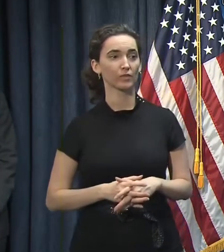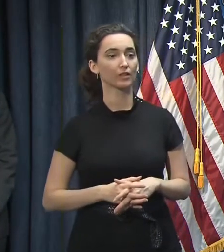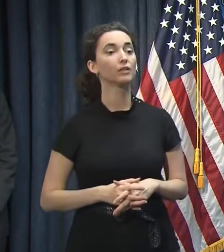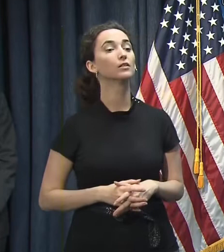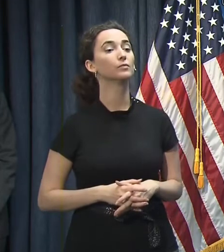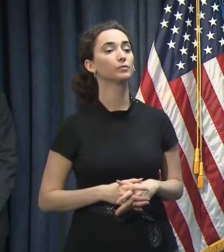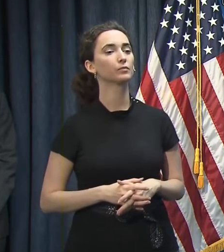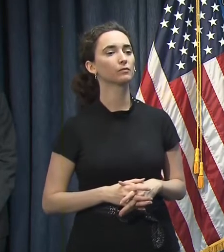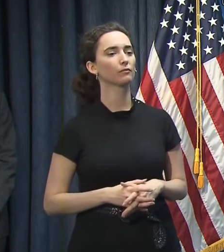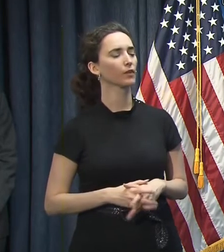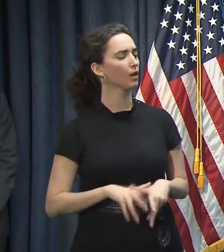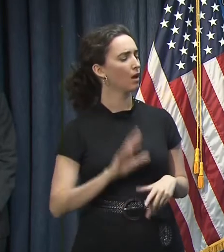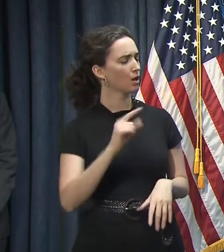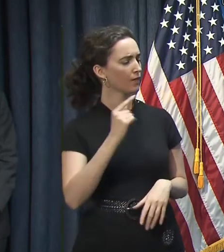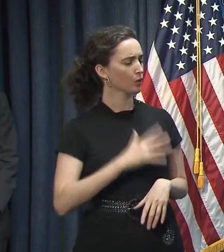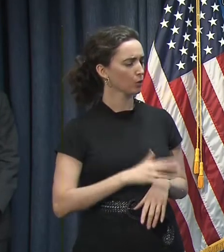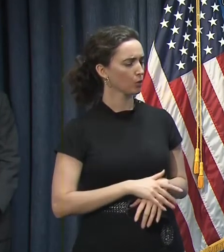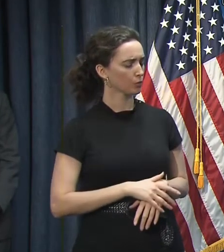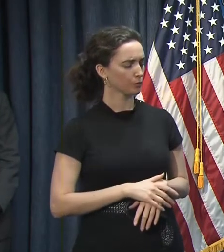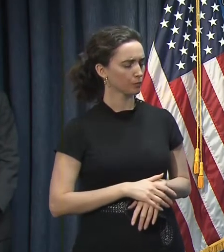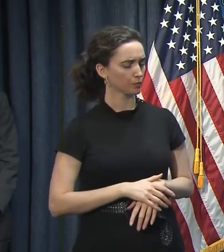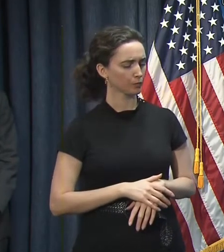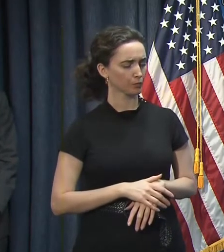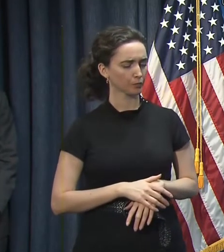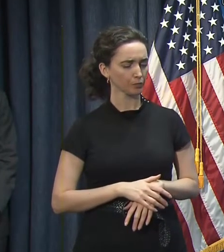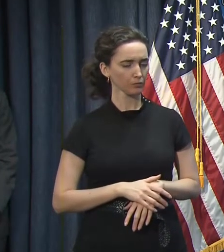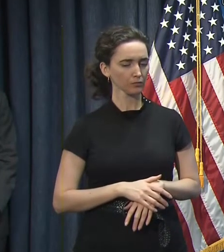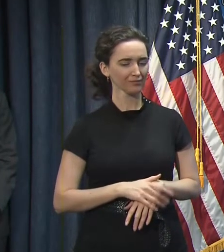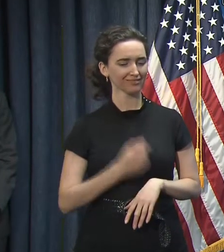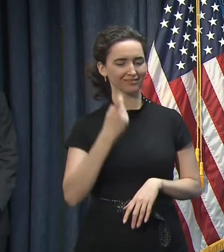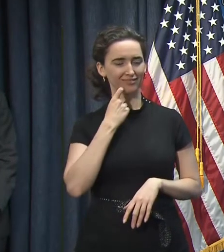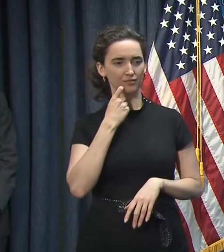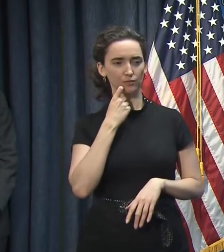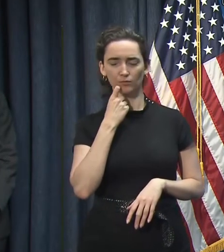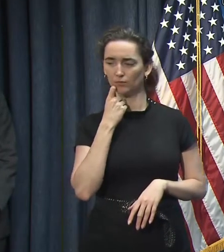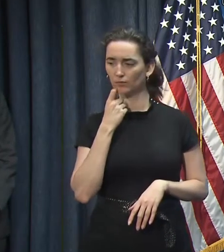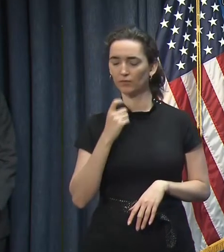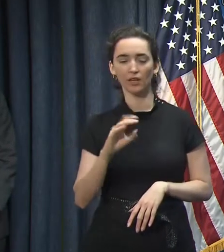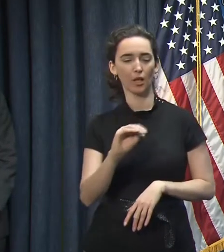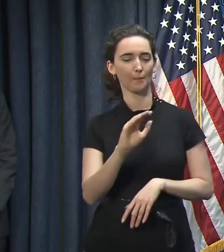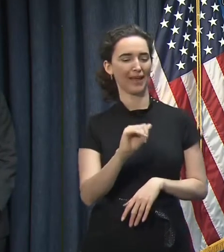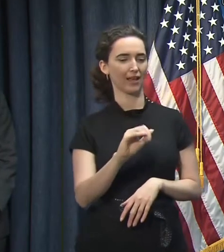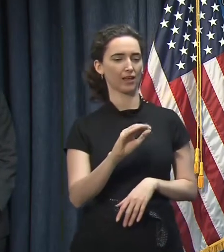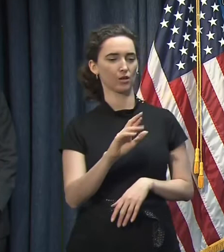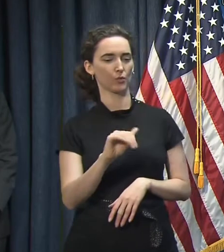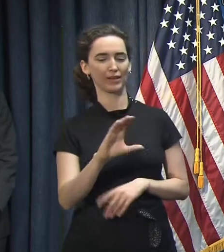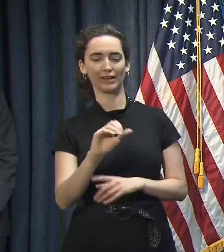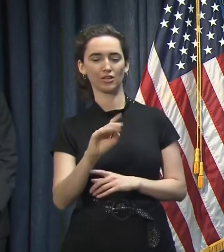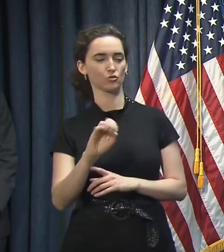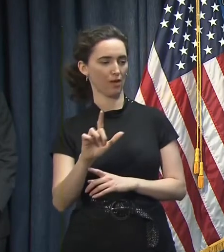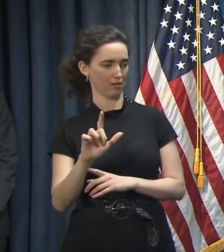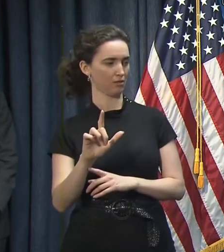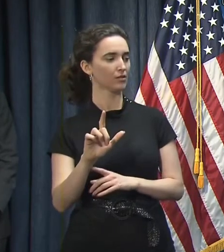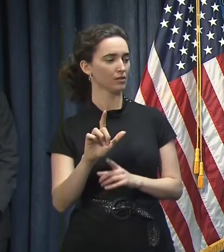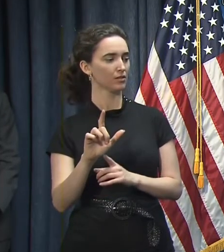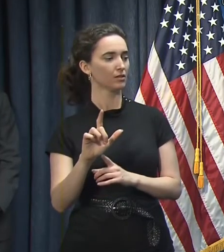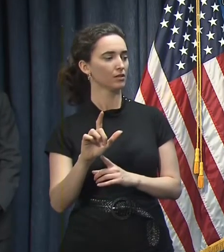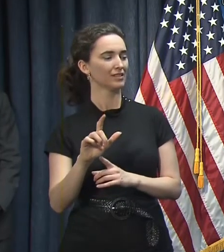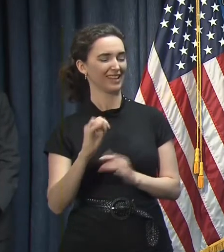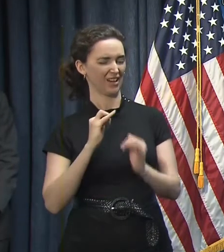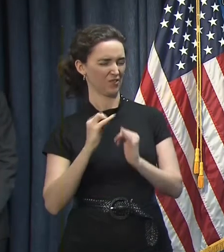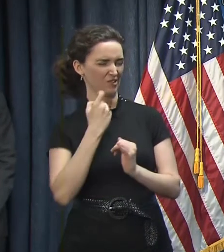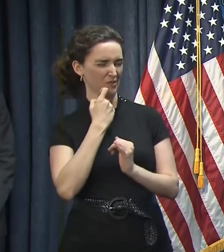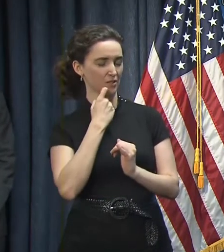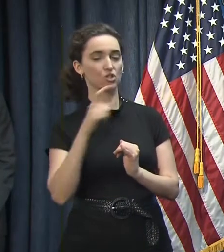Yes, sir. Governor, in an interview earlier, Mayor Cantrell said, in regards to 2021 Mardi Gras, know several months